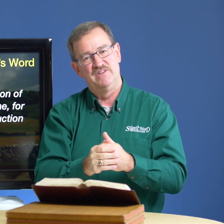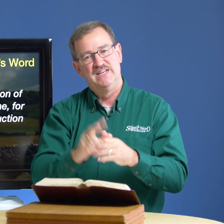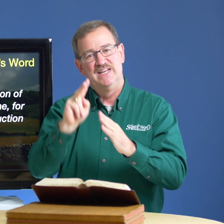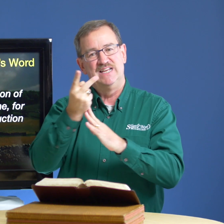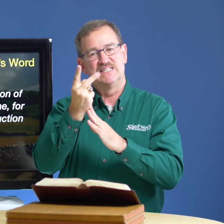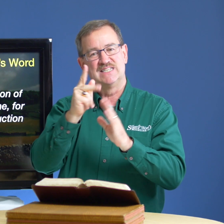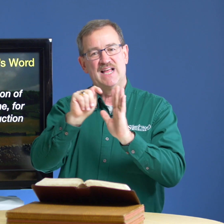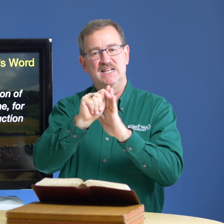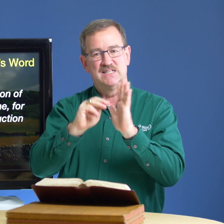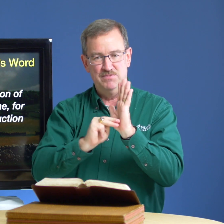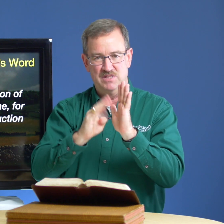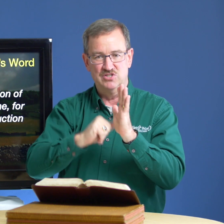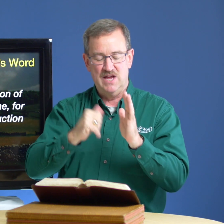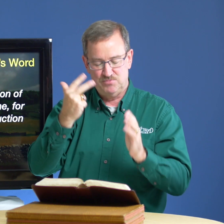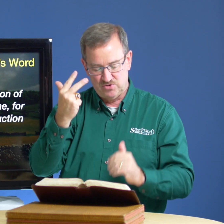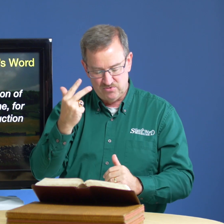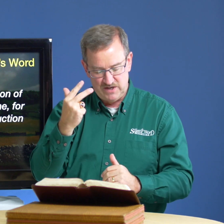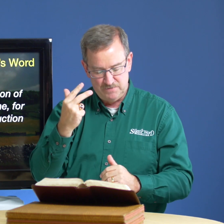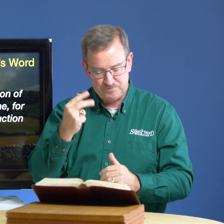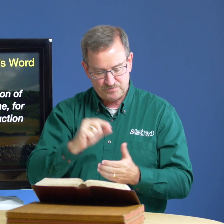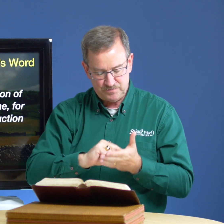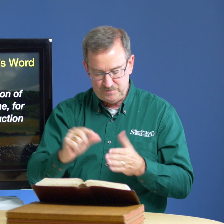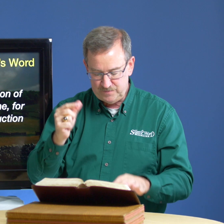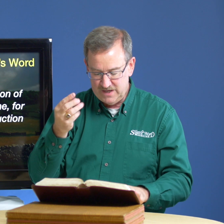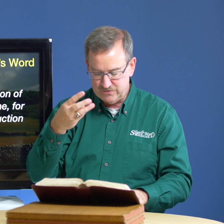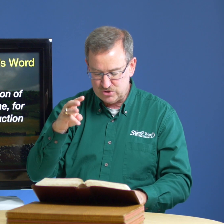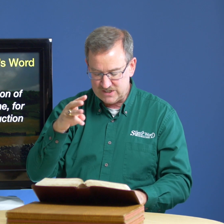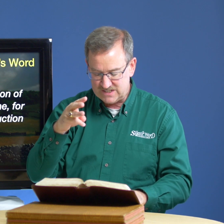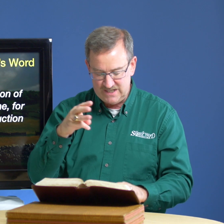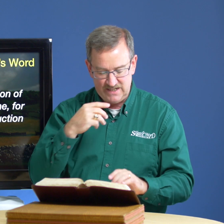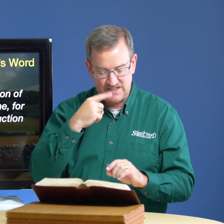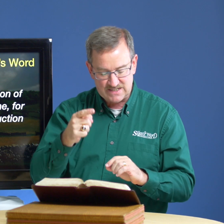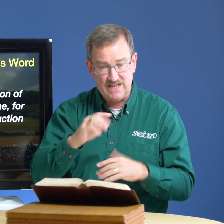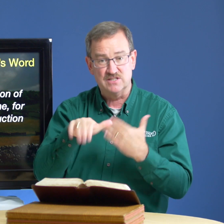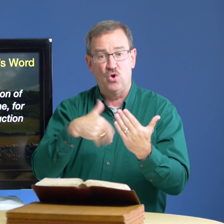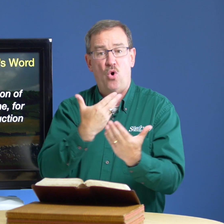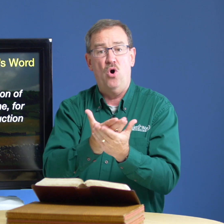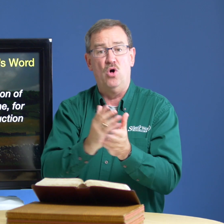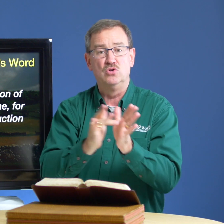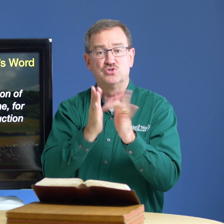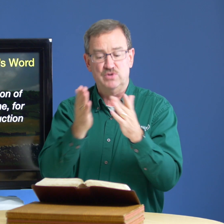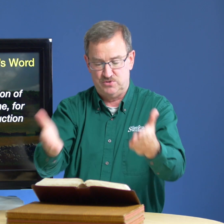in second timothy chapter 3 in verse 16 it says that all scripture